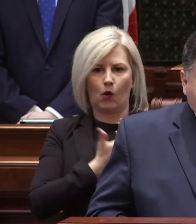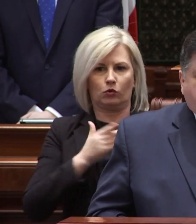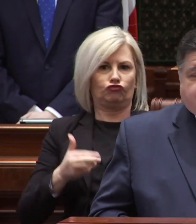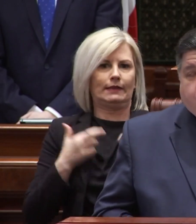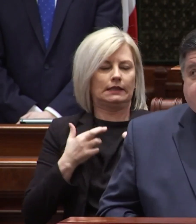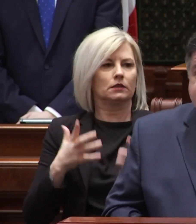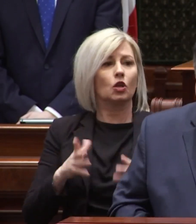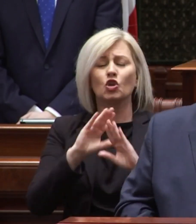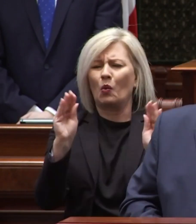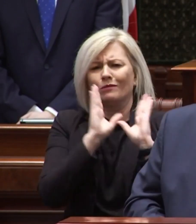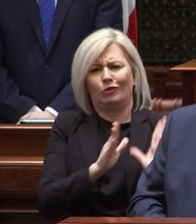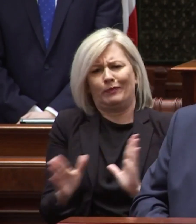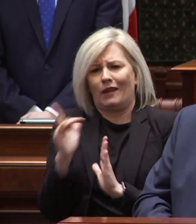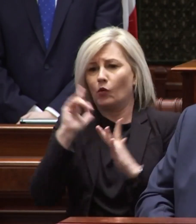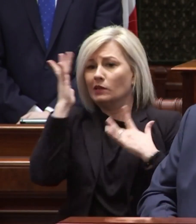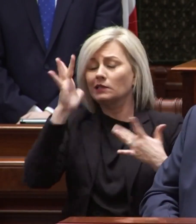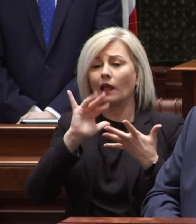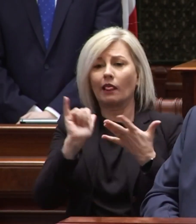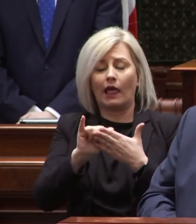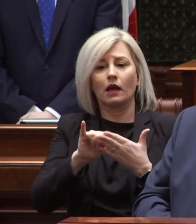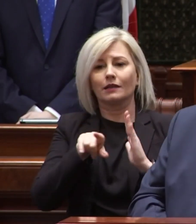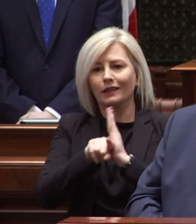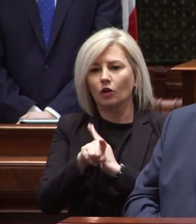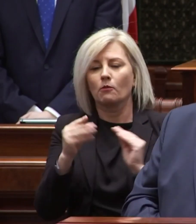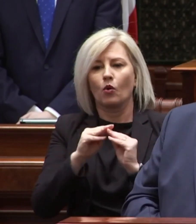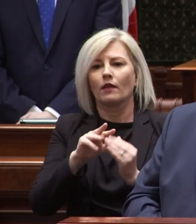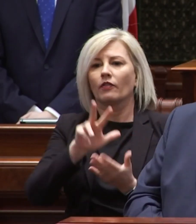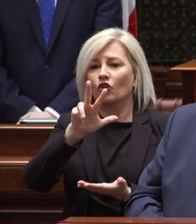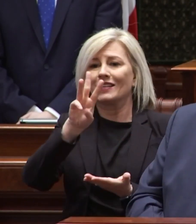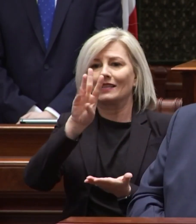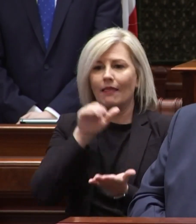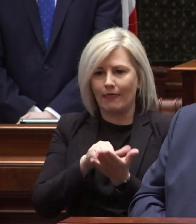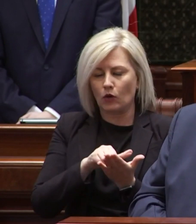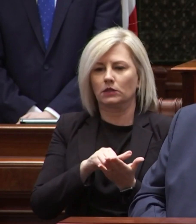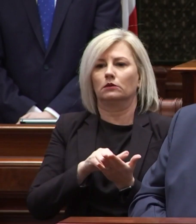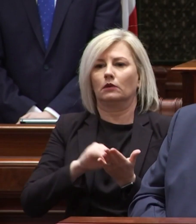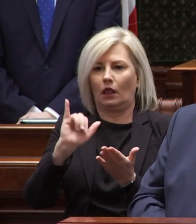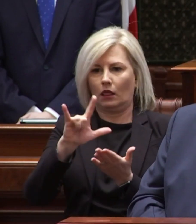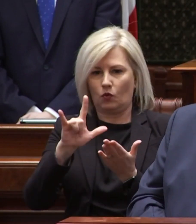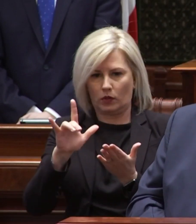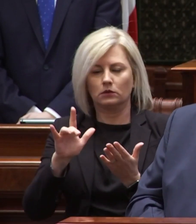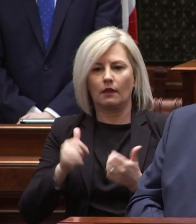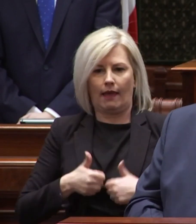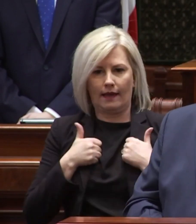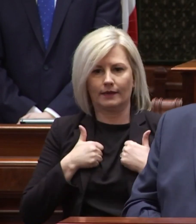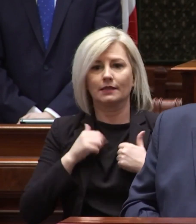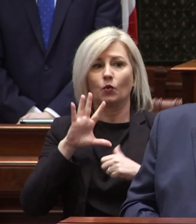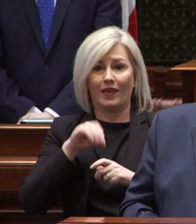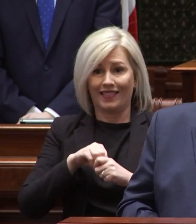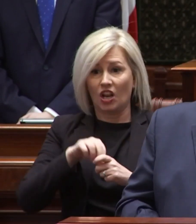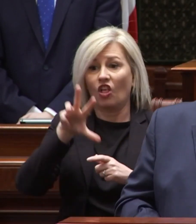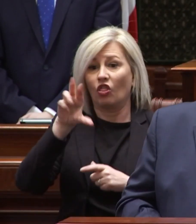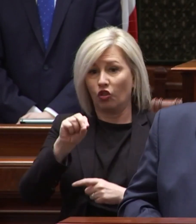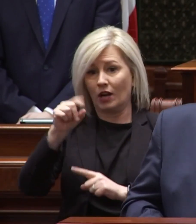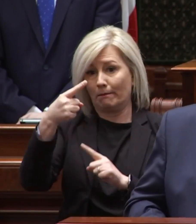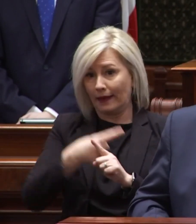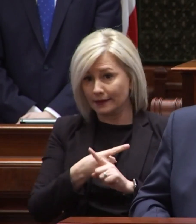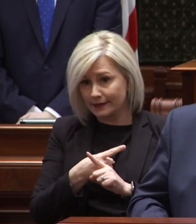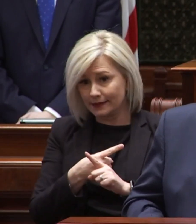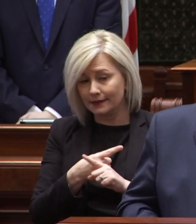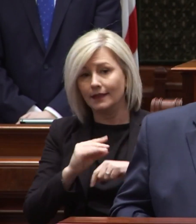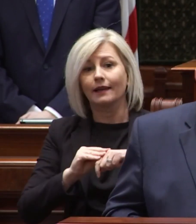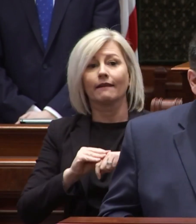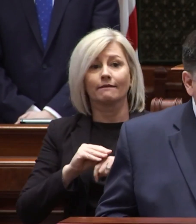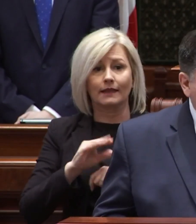one was prepared for a disease that took more than 36 000 illinoisans lives in 30 months and